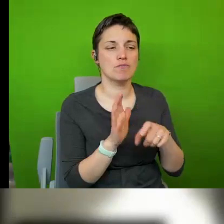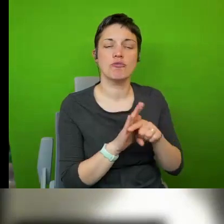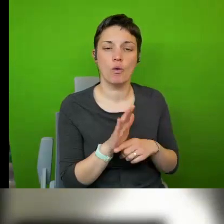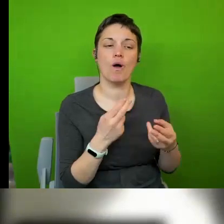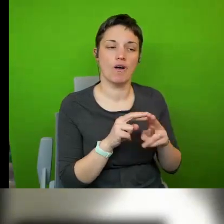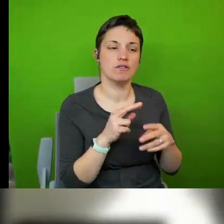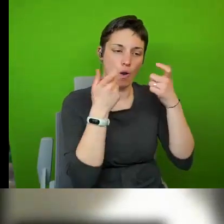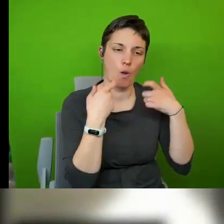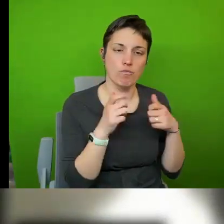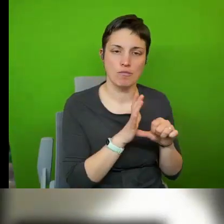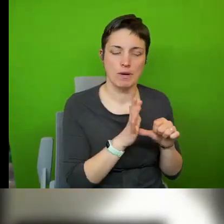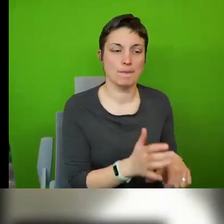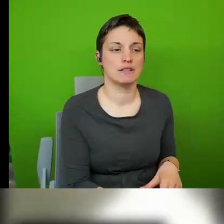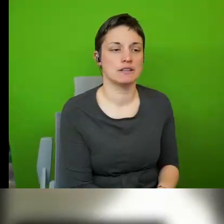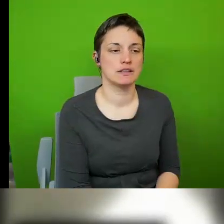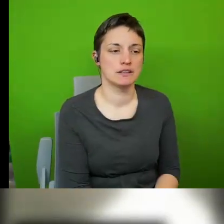thank you